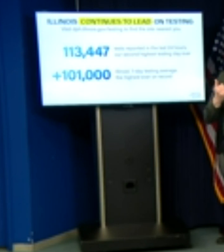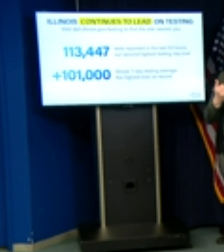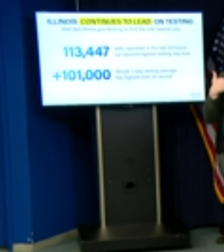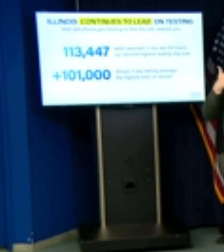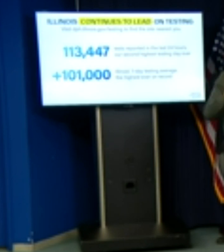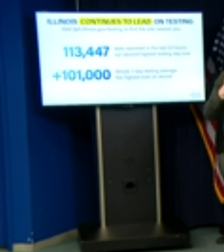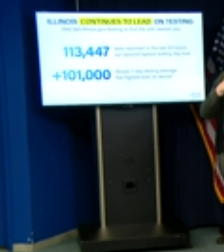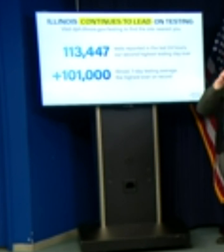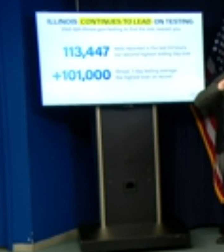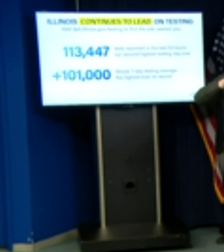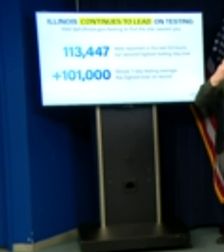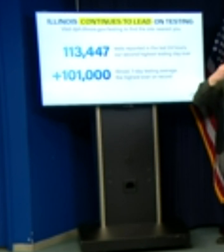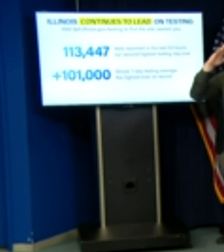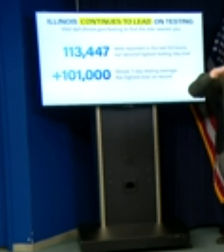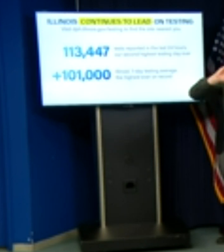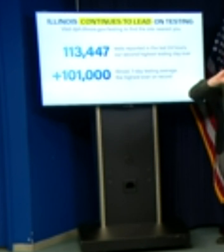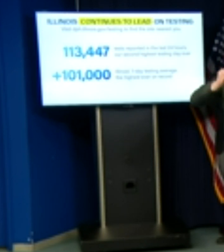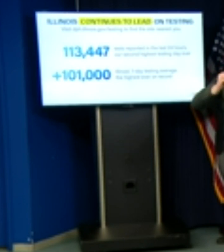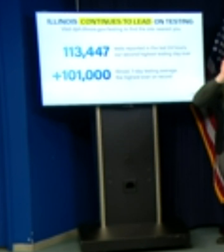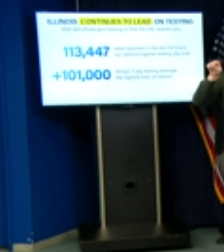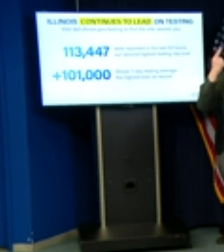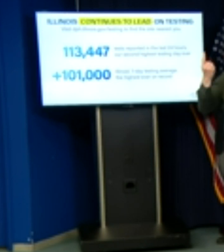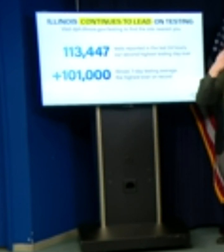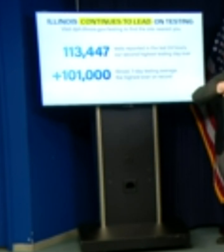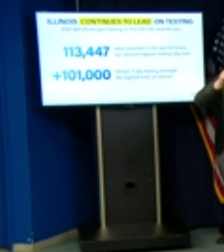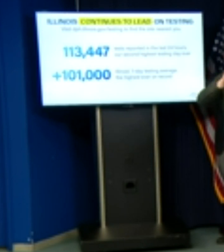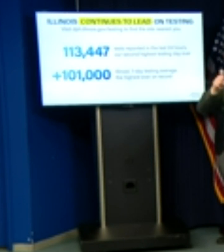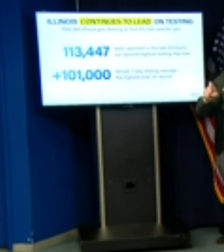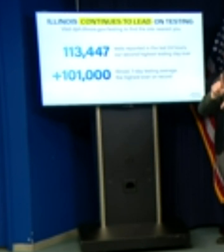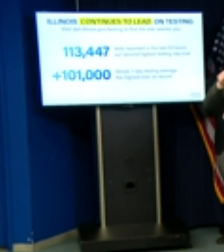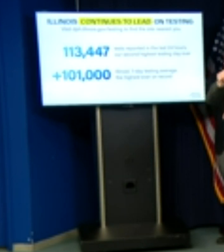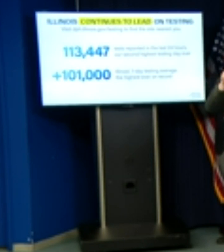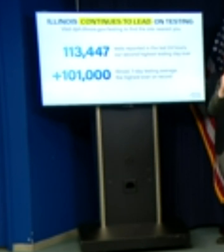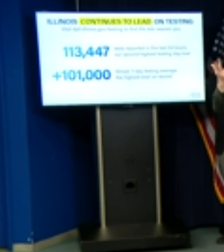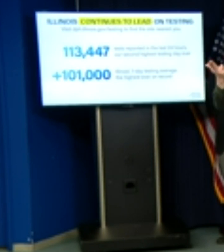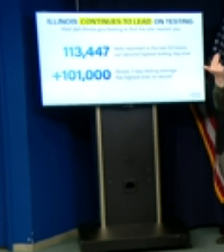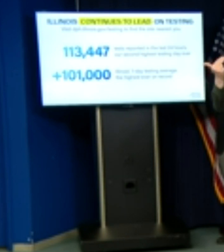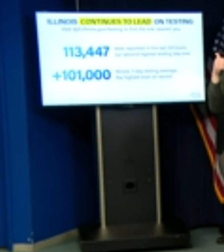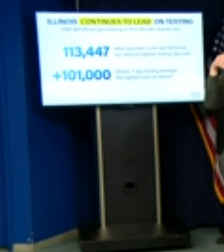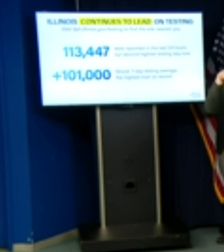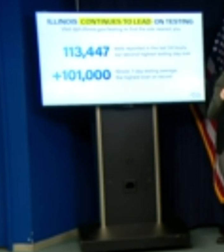highest single day of testing ever at 113